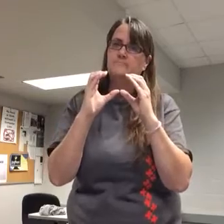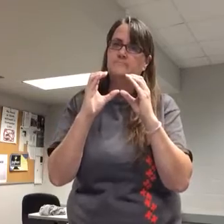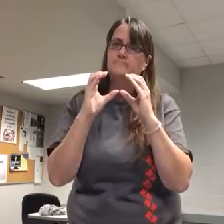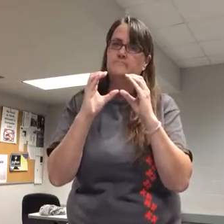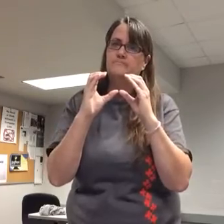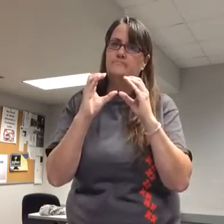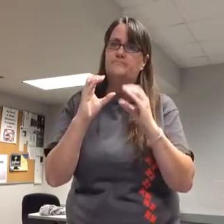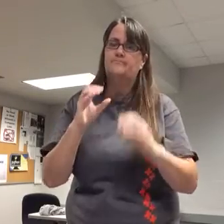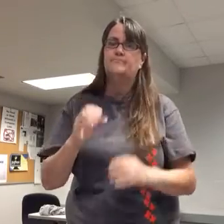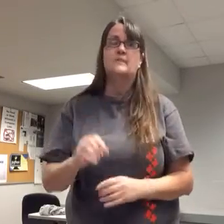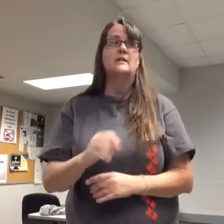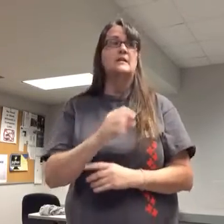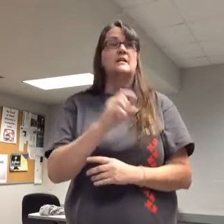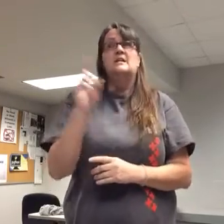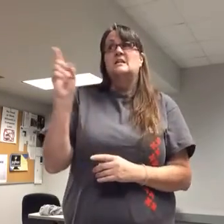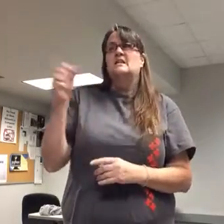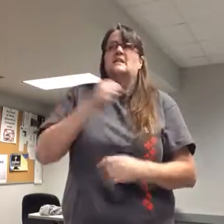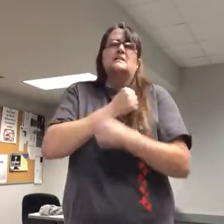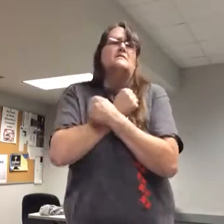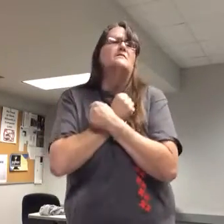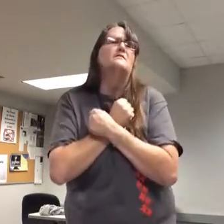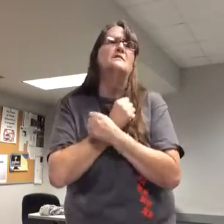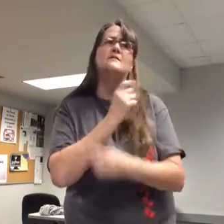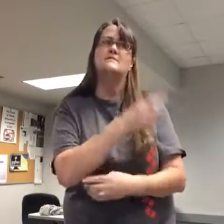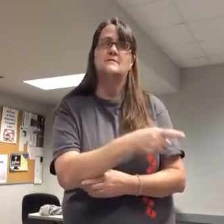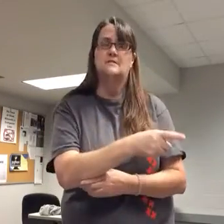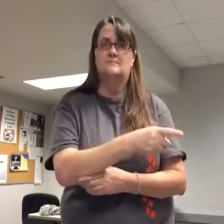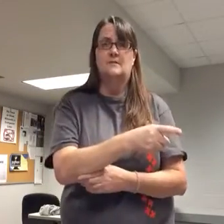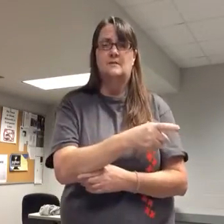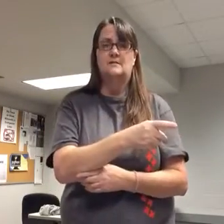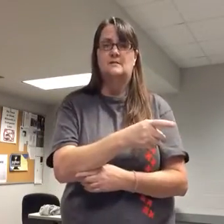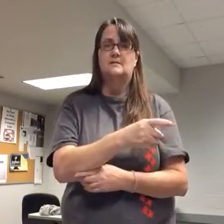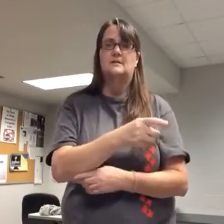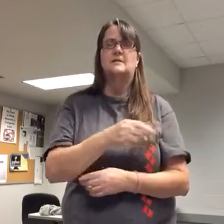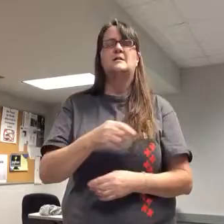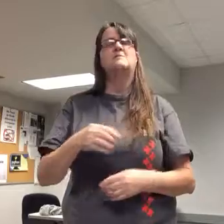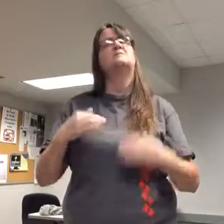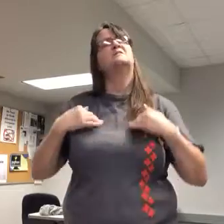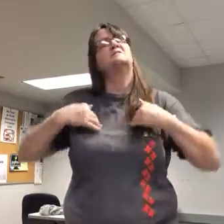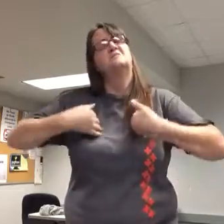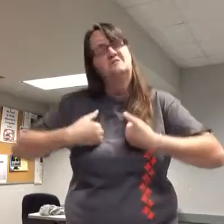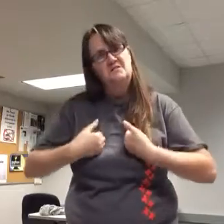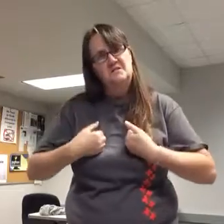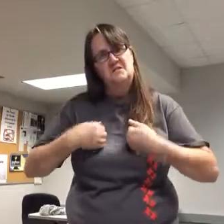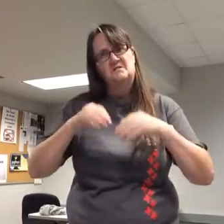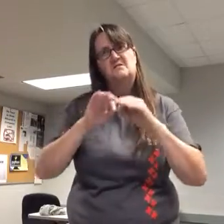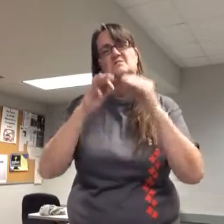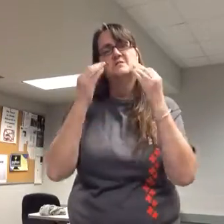Kate loves her little sister but gets tired of being a family interpreter